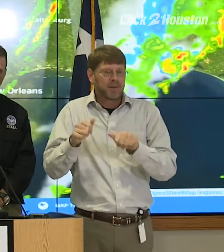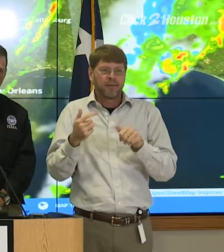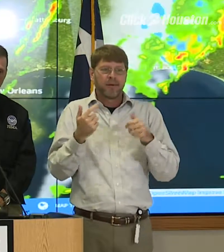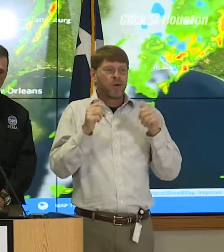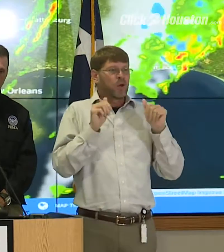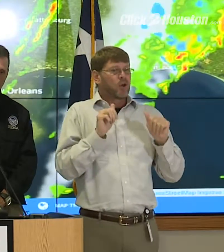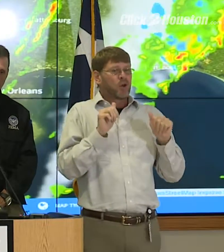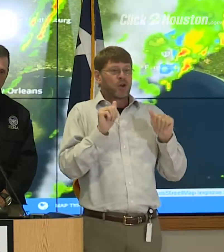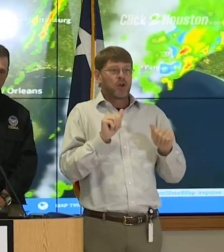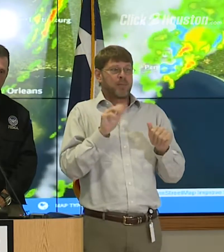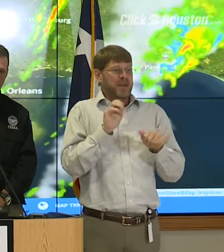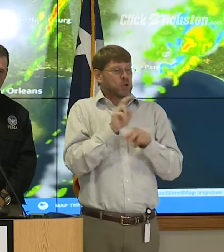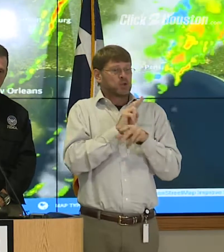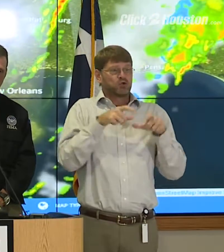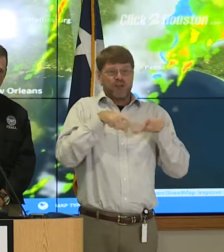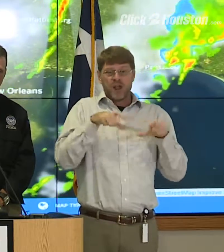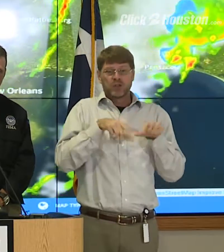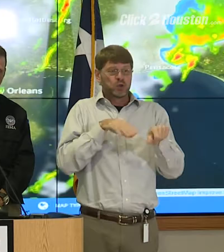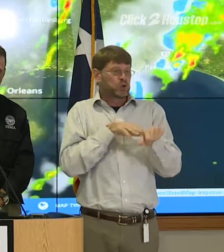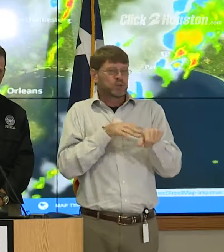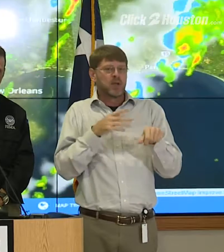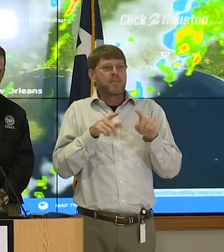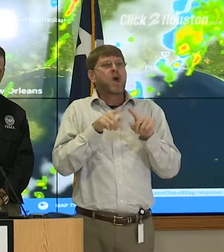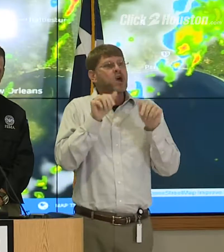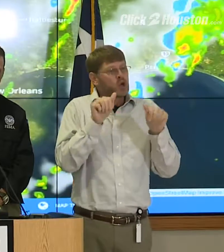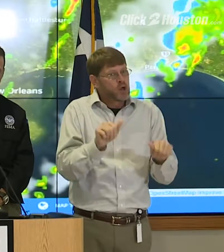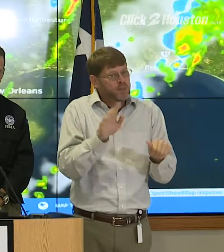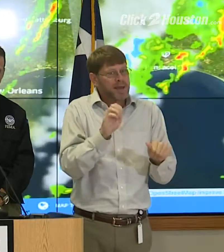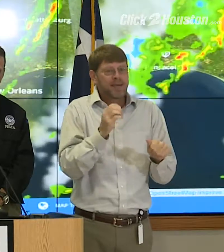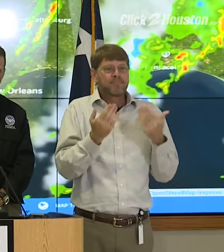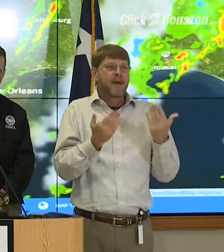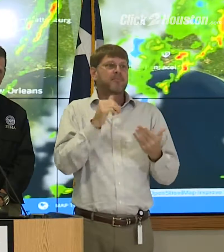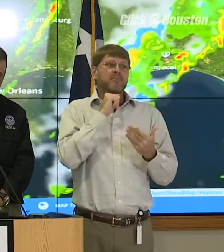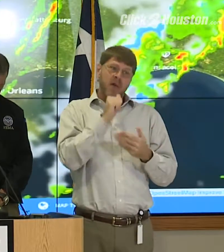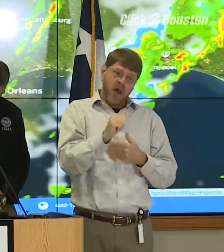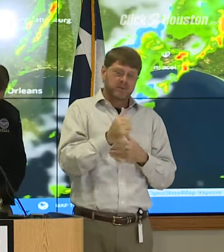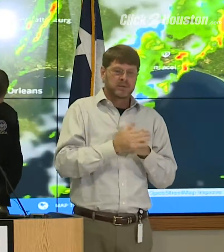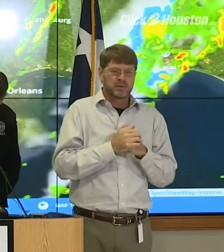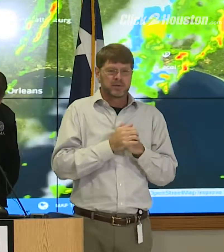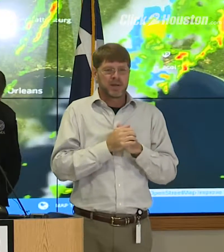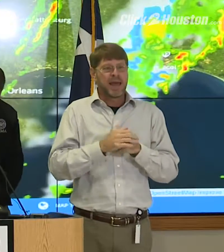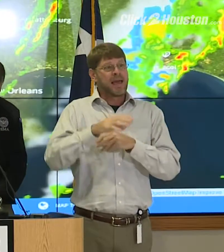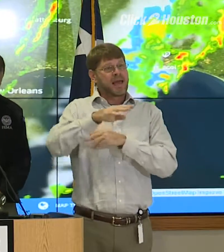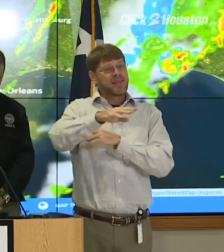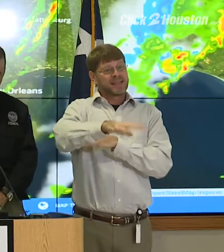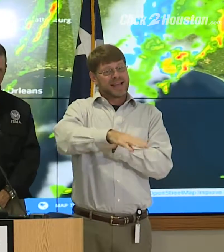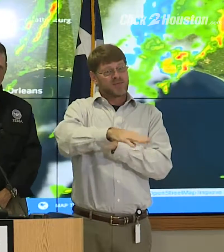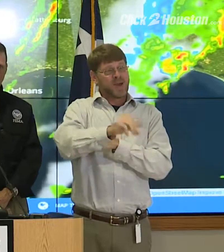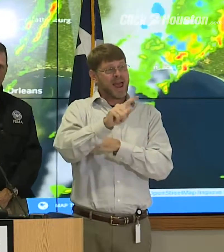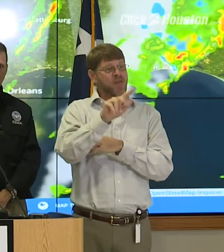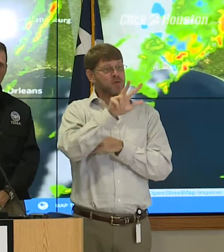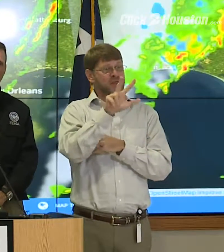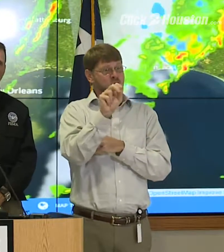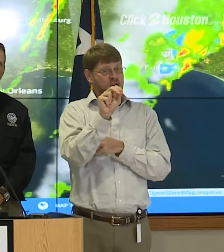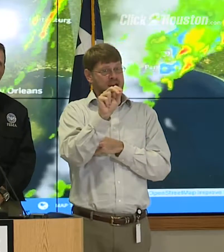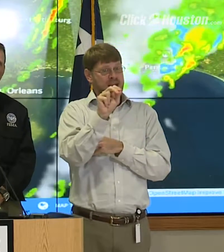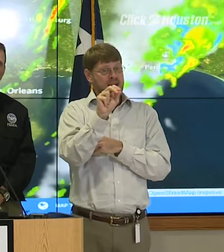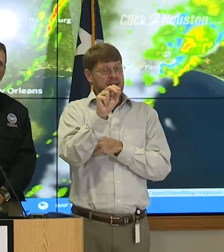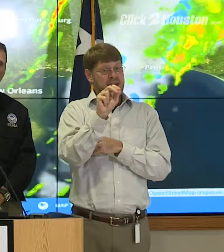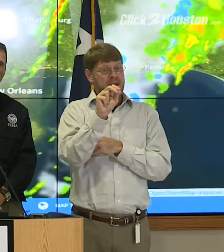utilized, not saying they're used. They could be, but not necessarily. This afternoon at 3.30,